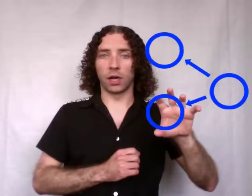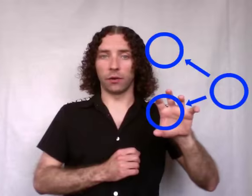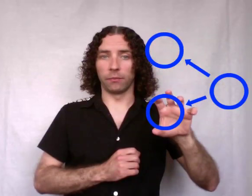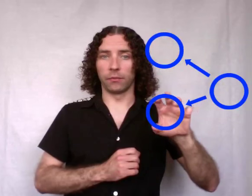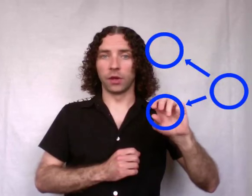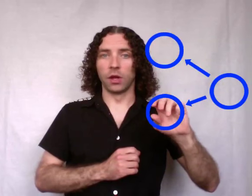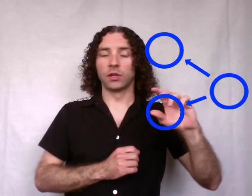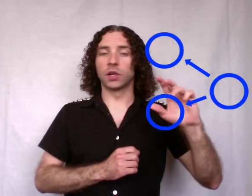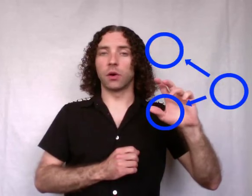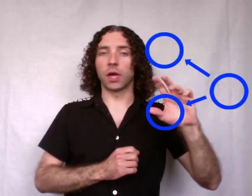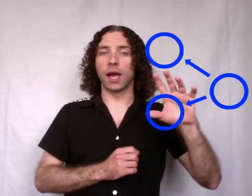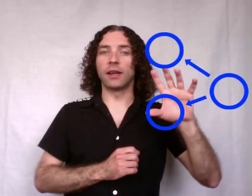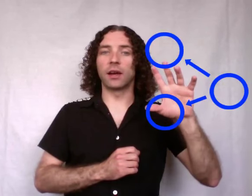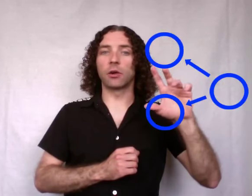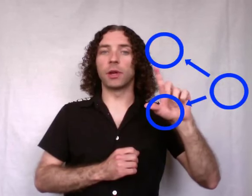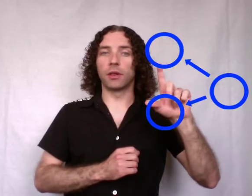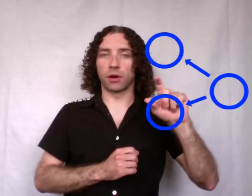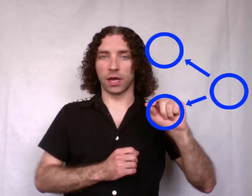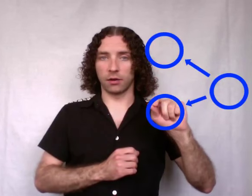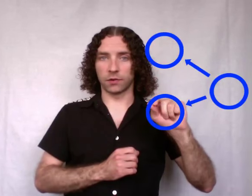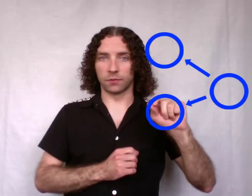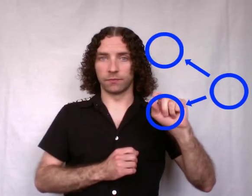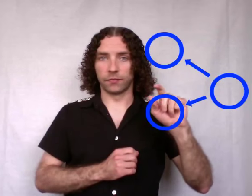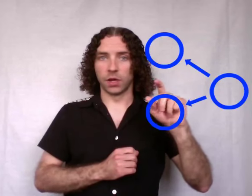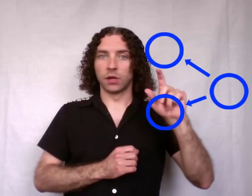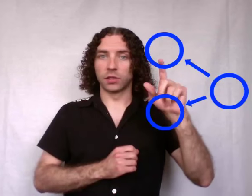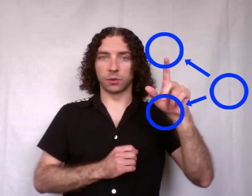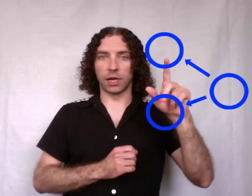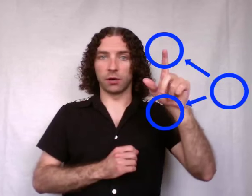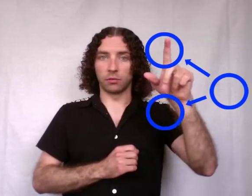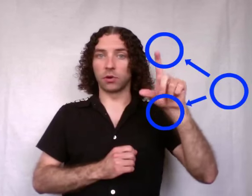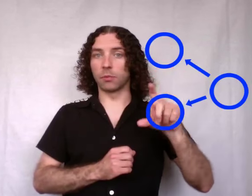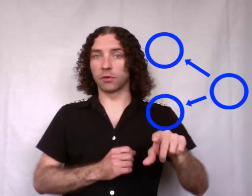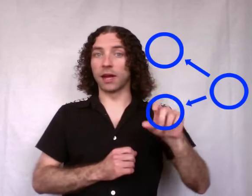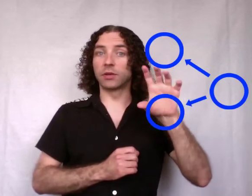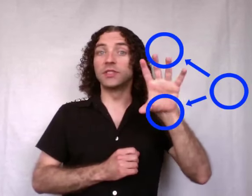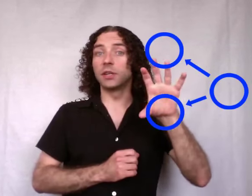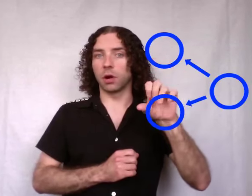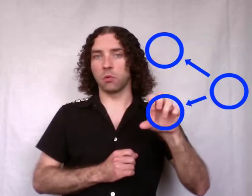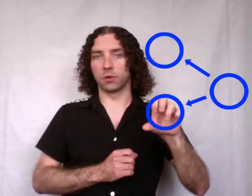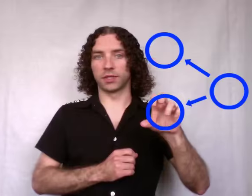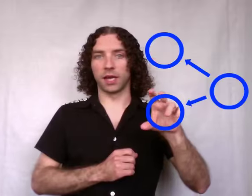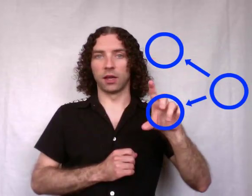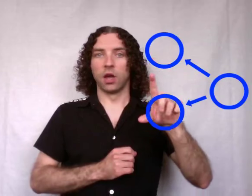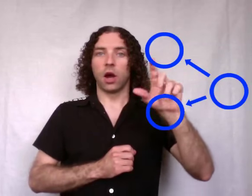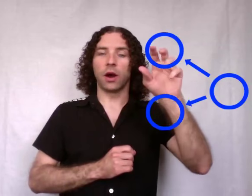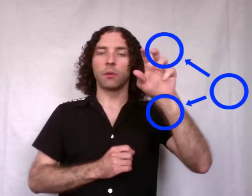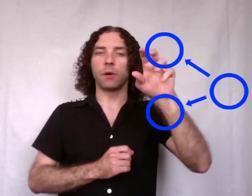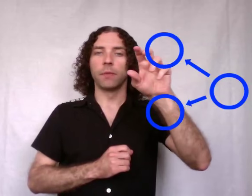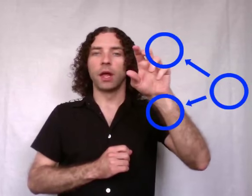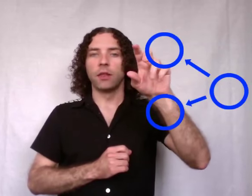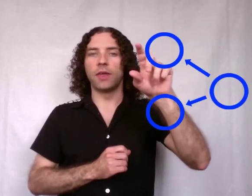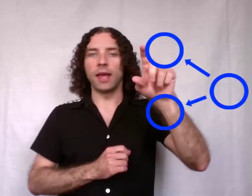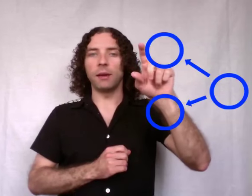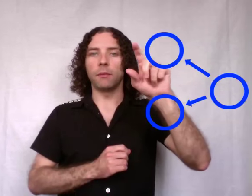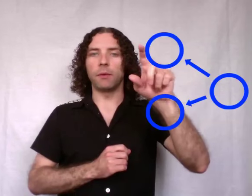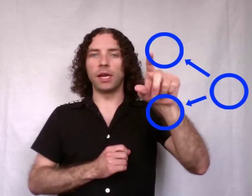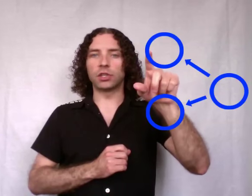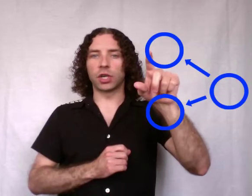here. So, okay. I decrement their counts. So, now they're both down to zero, we'll say. All right. Well, they each